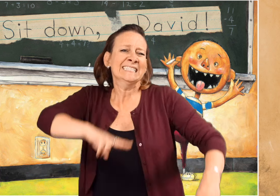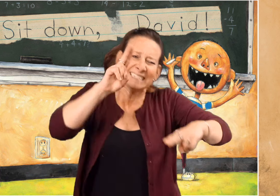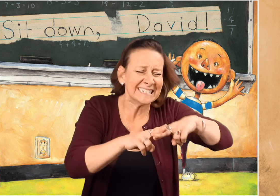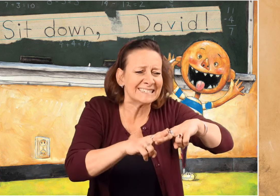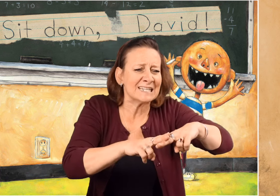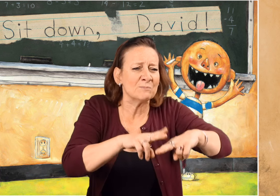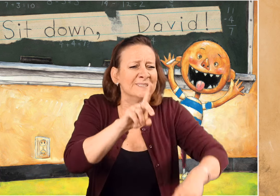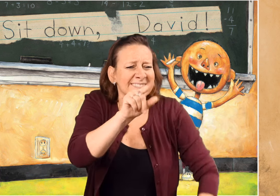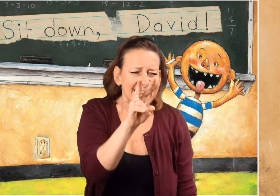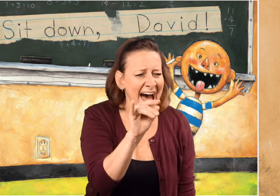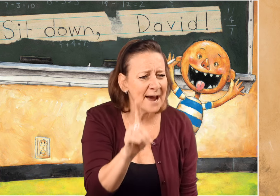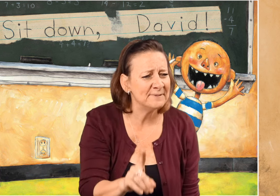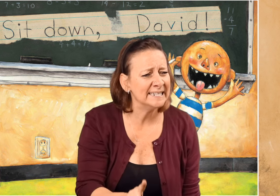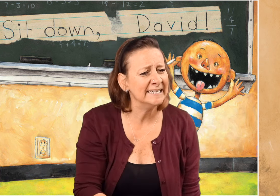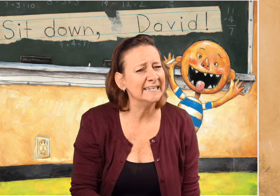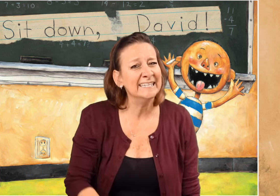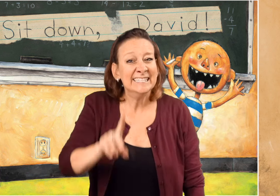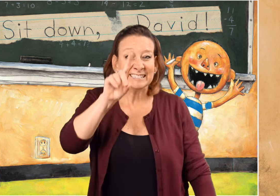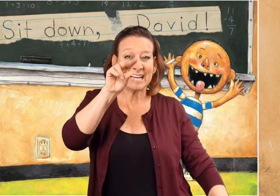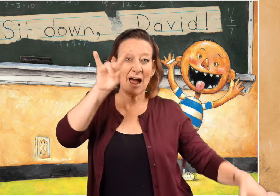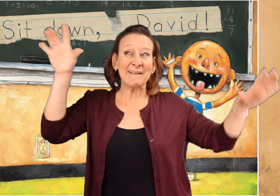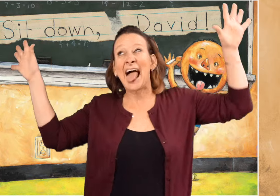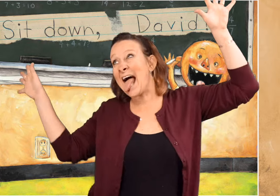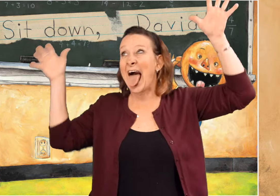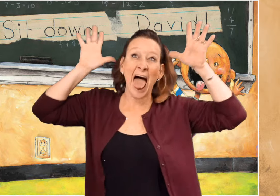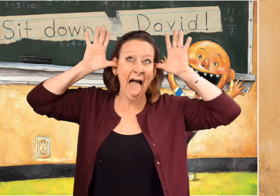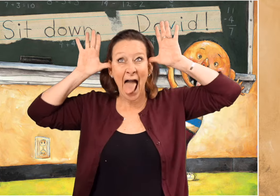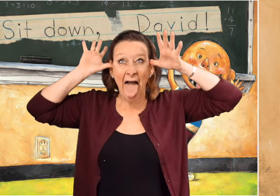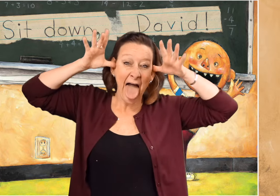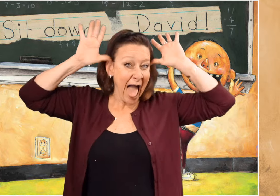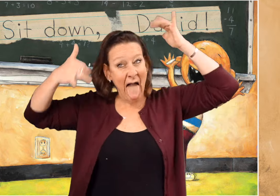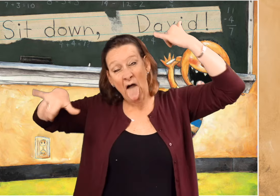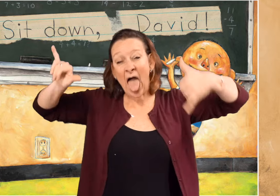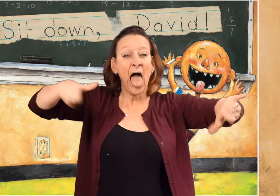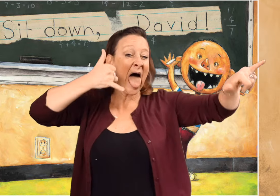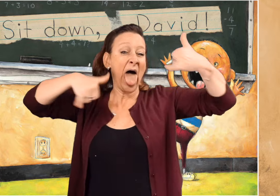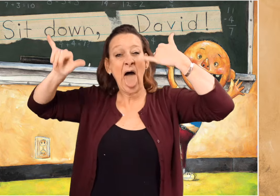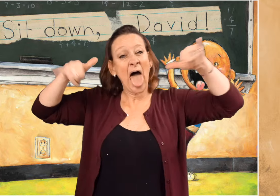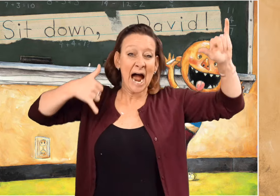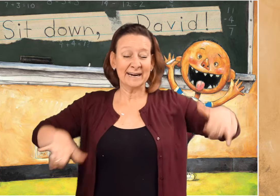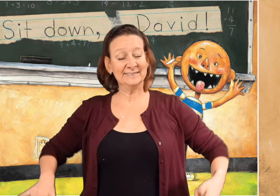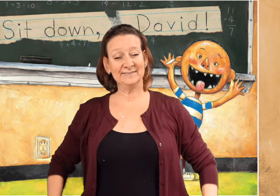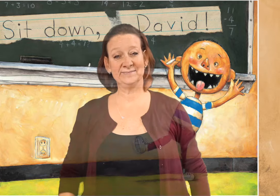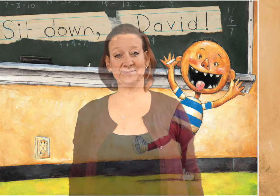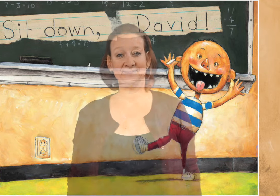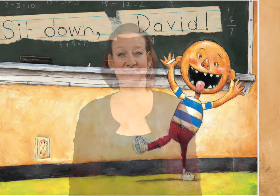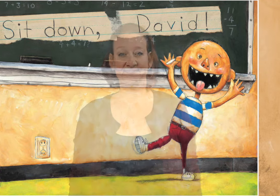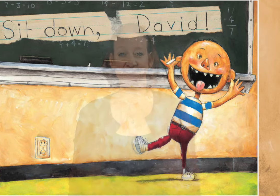Sit down, David. David dances around and makes goofy faces.